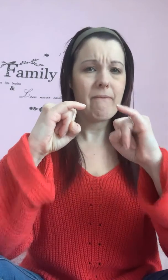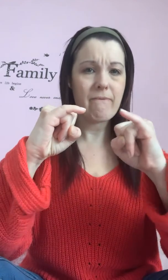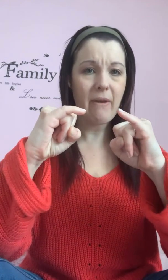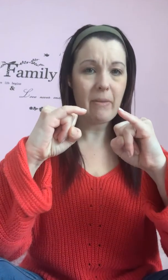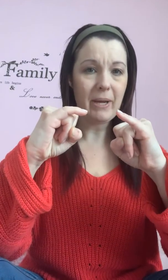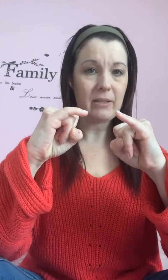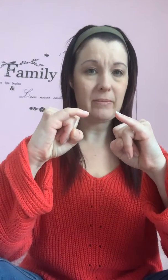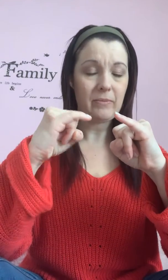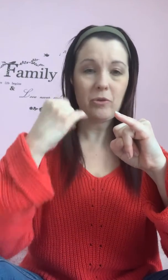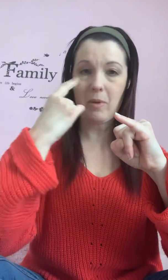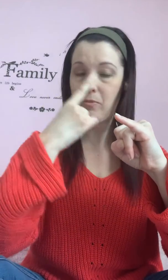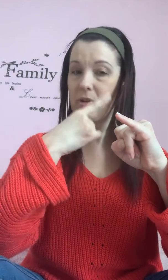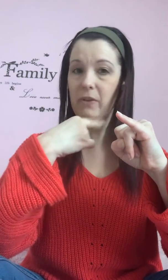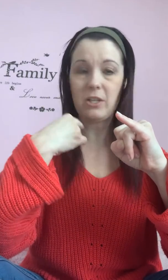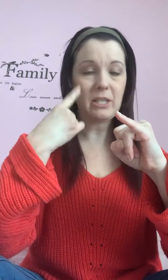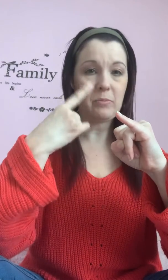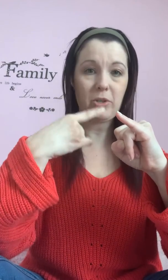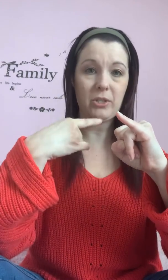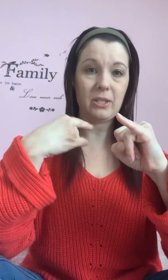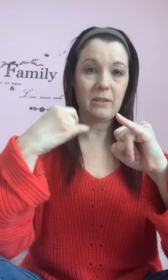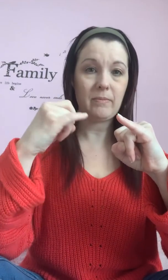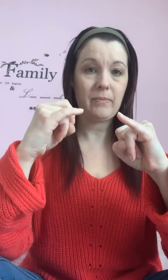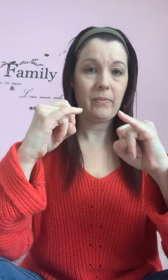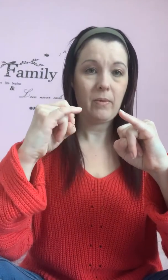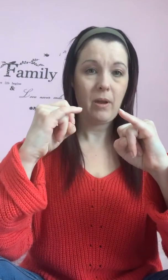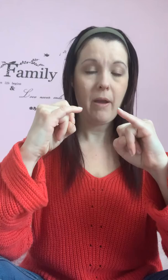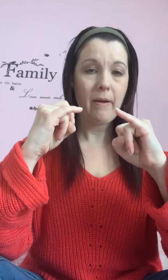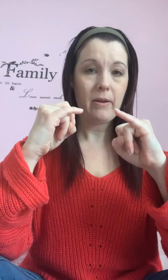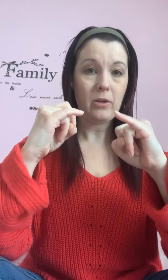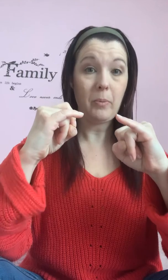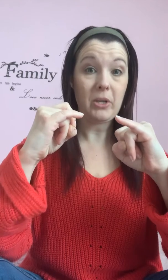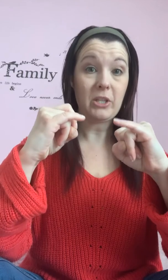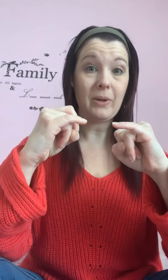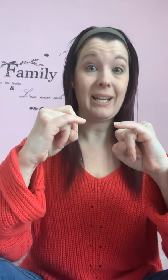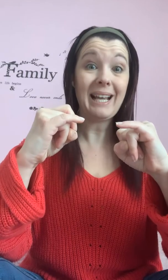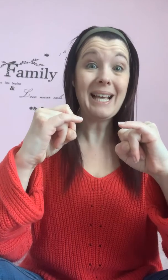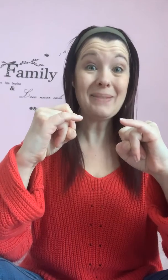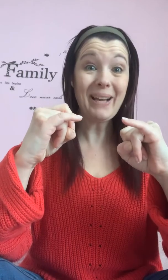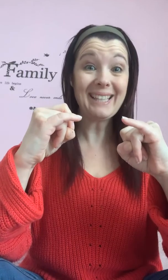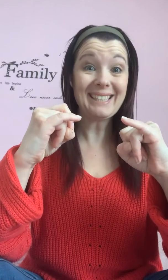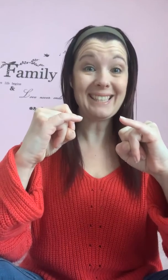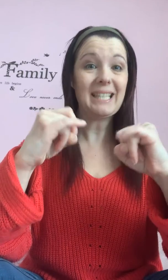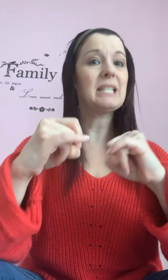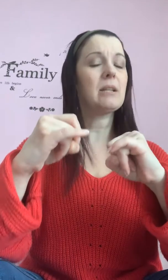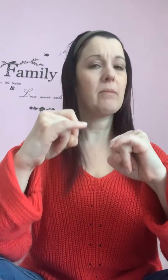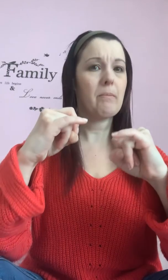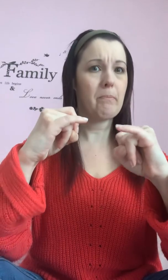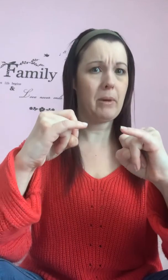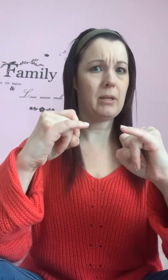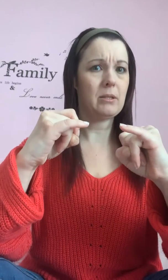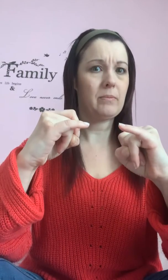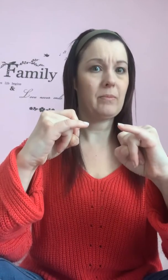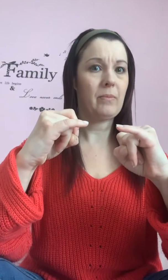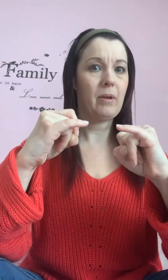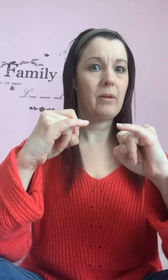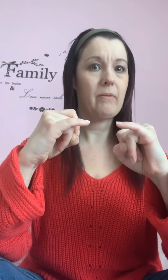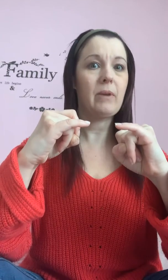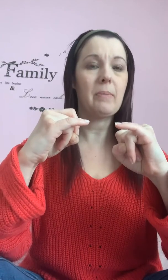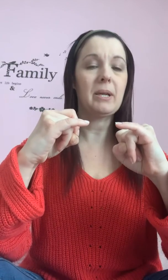very bad. Remember in your facial expressions, no point in going, it's bad. Bad. Very bad.